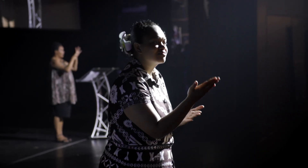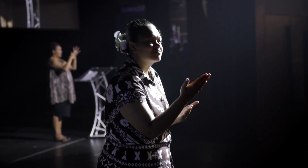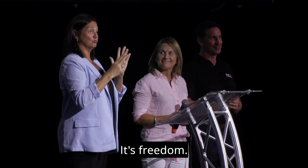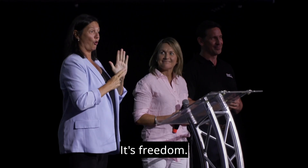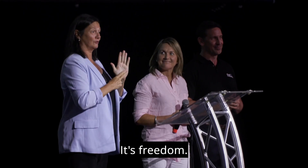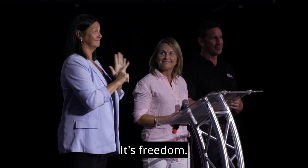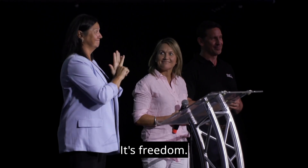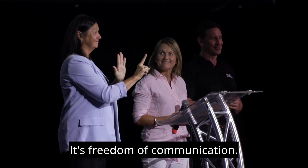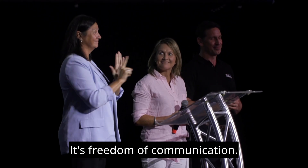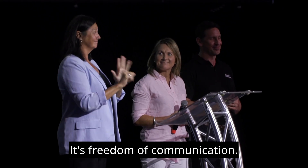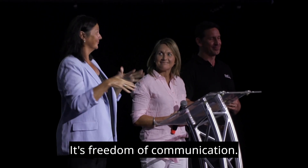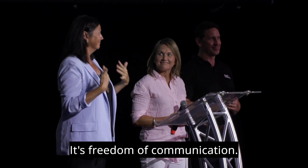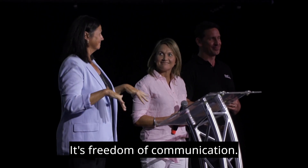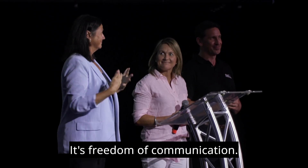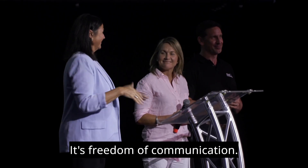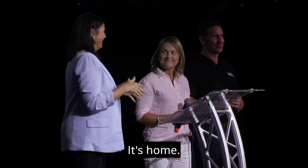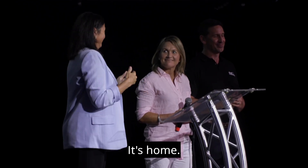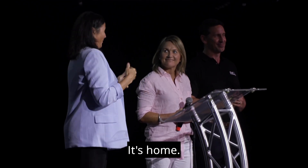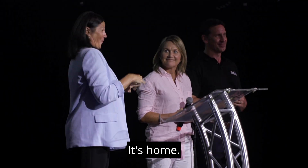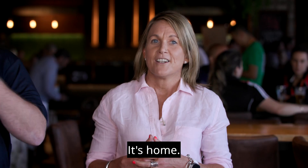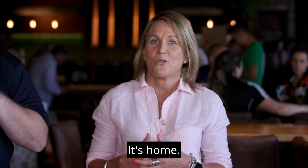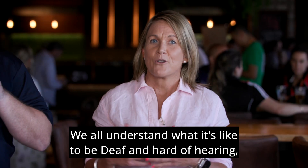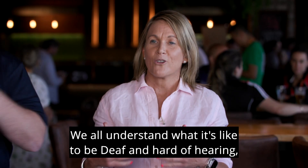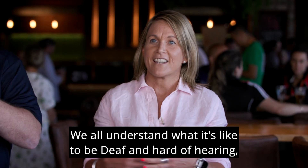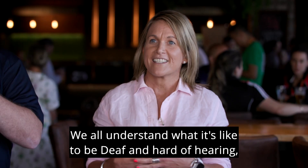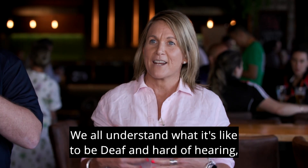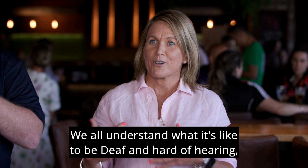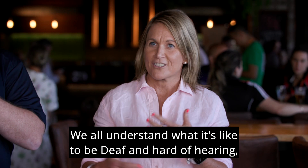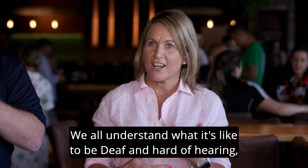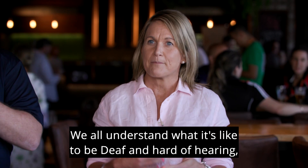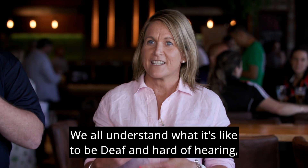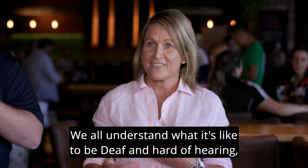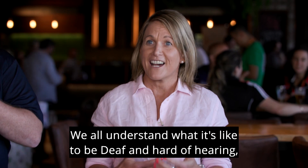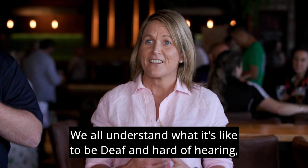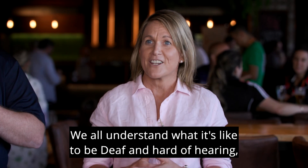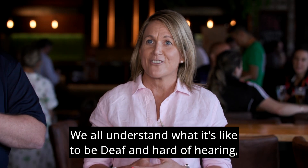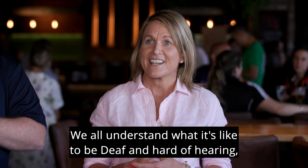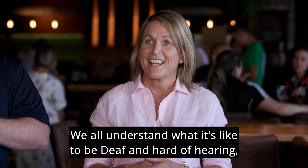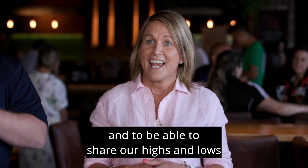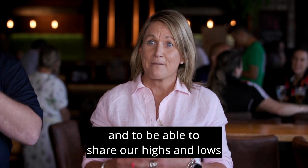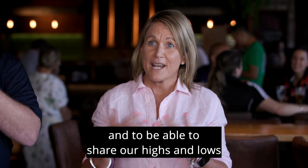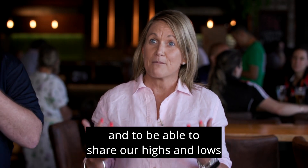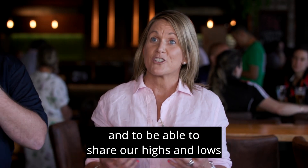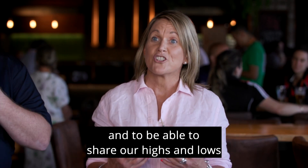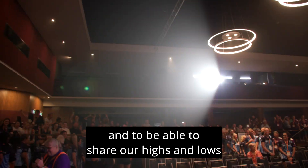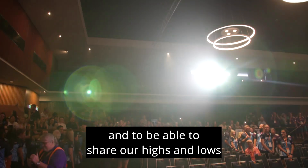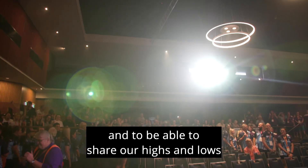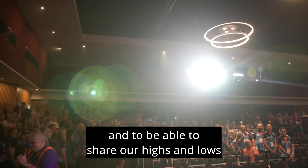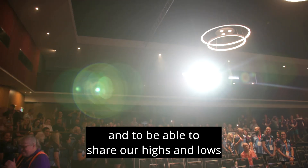It's freedom. It's freedom of communication. It's home. We all understand what it's like to be deaf and hard of hearing and to be able to share our,